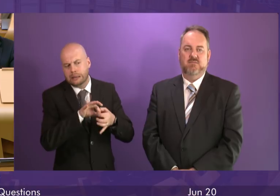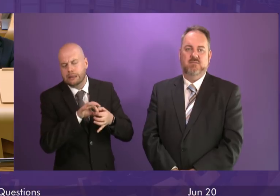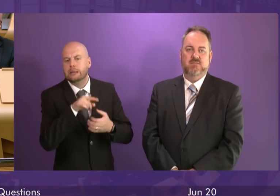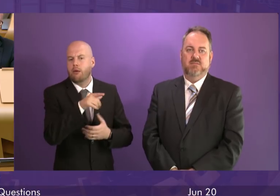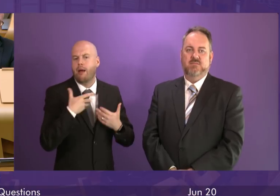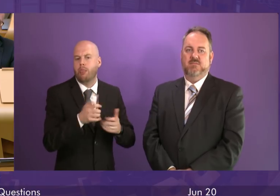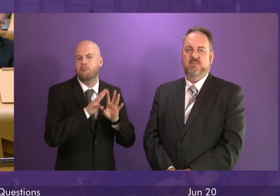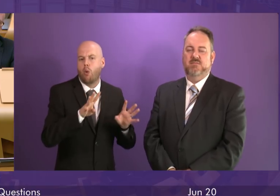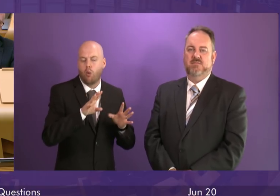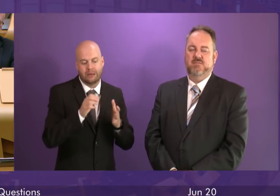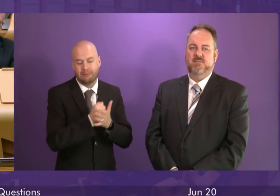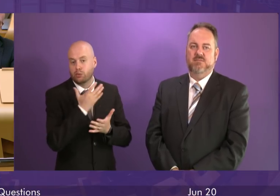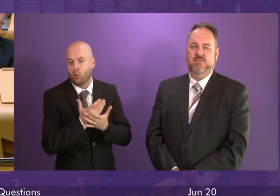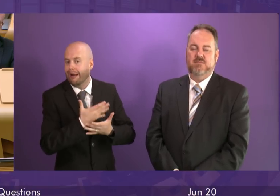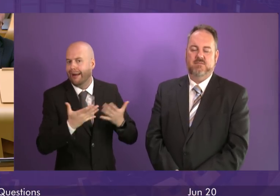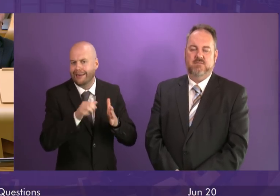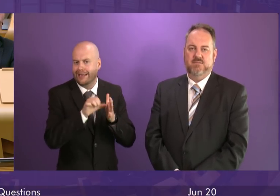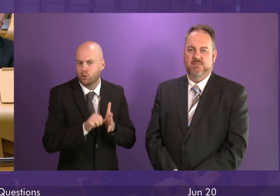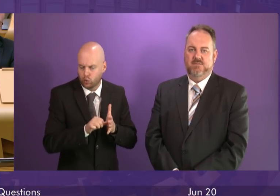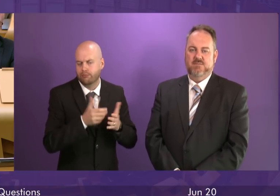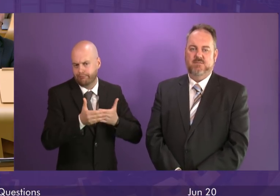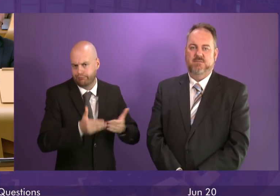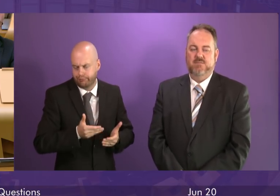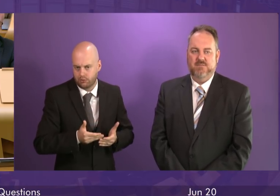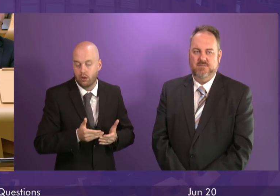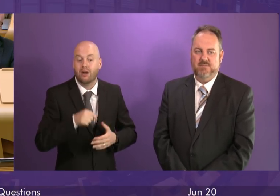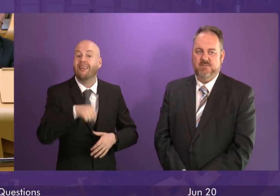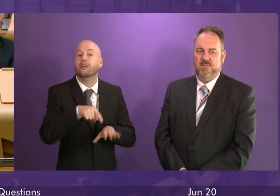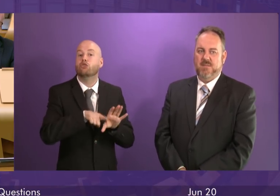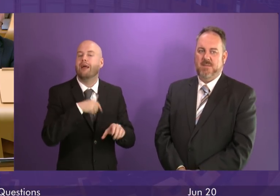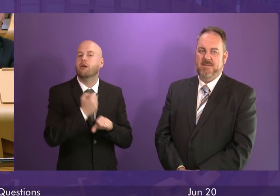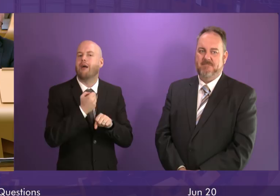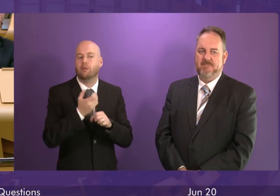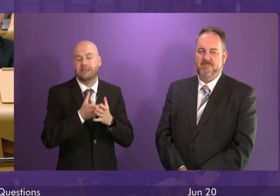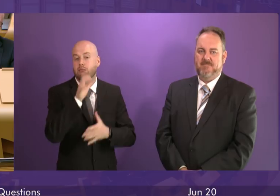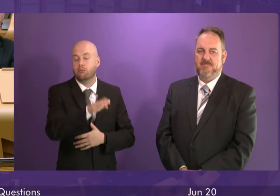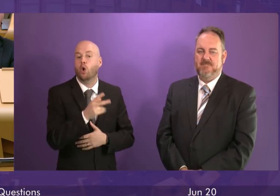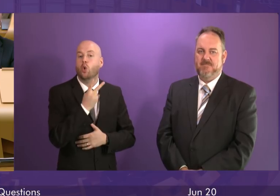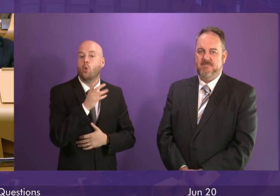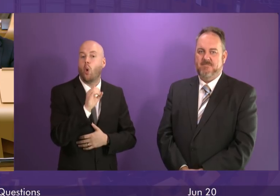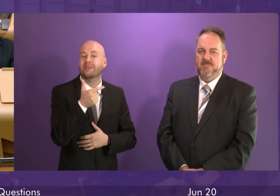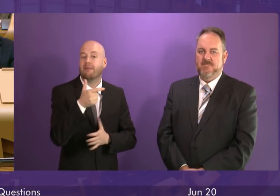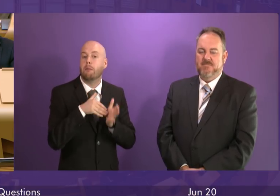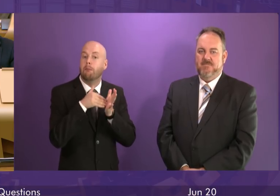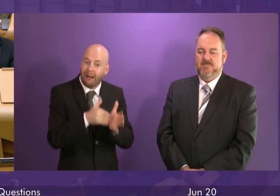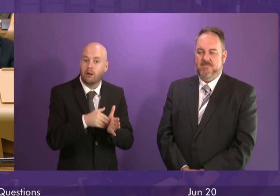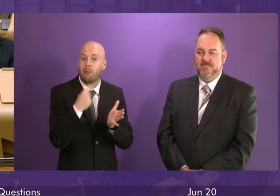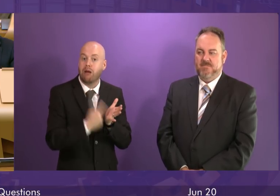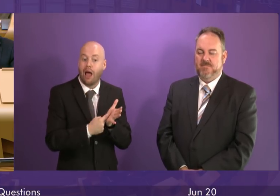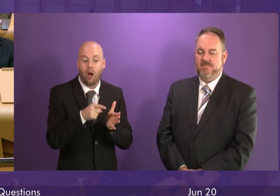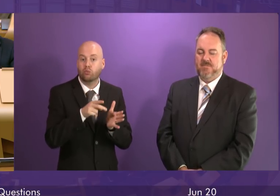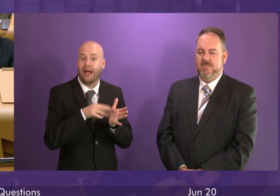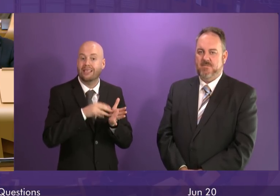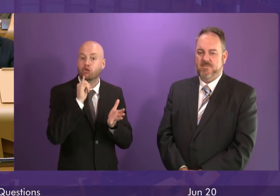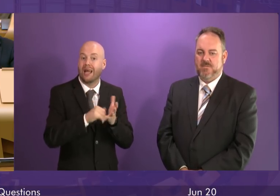that these issues are being addressed. This year, the Government is investing in excess of £207 million in NHS Borders. The